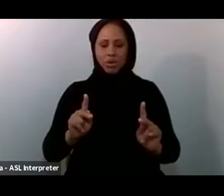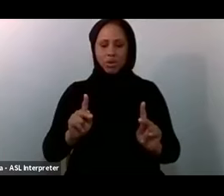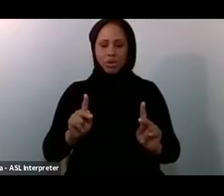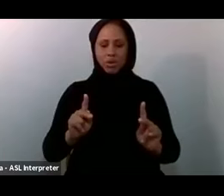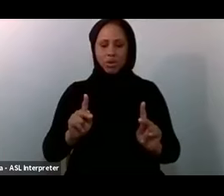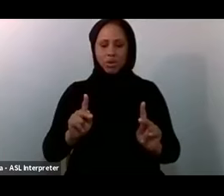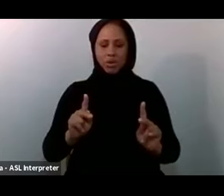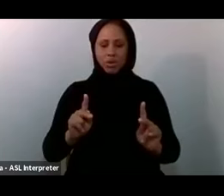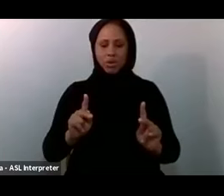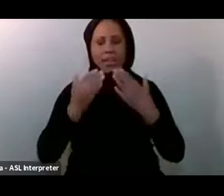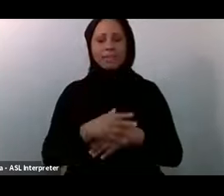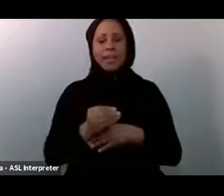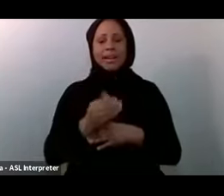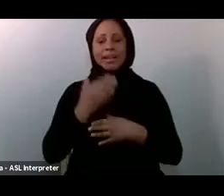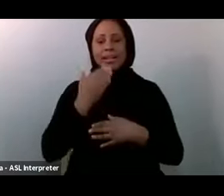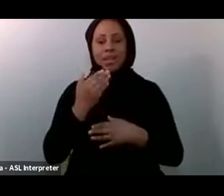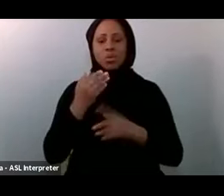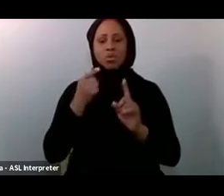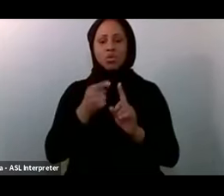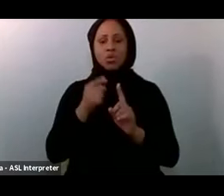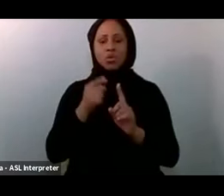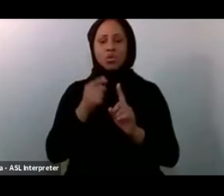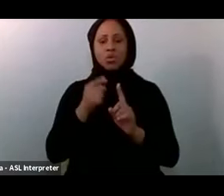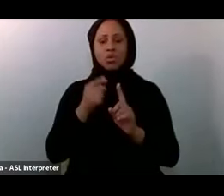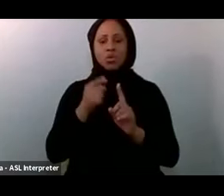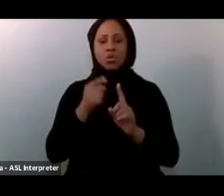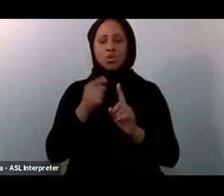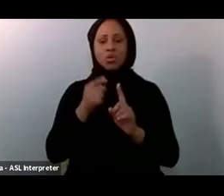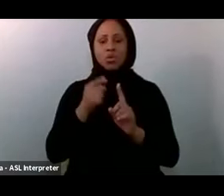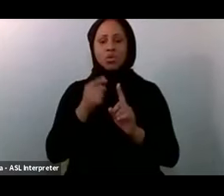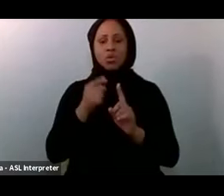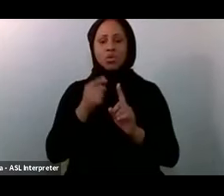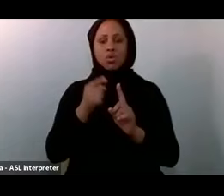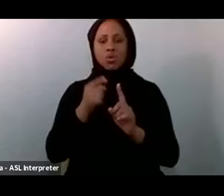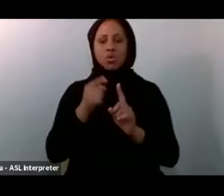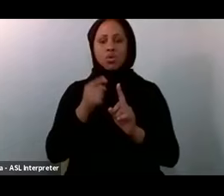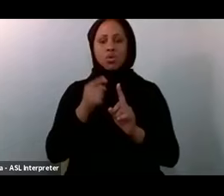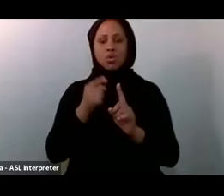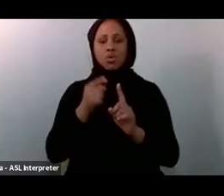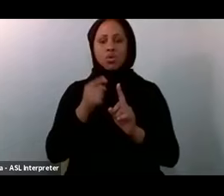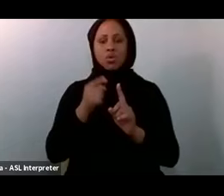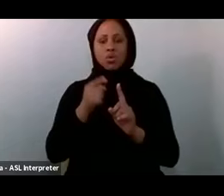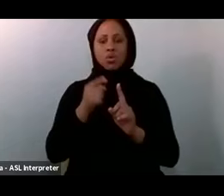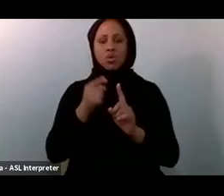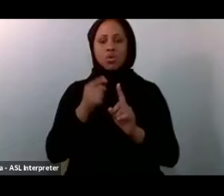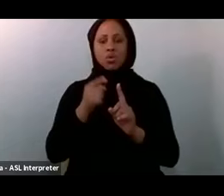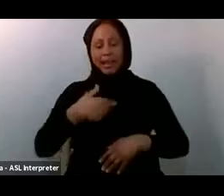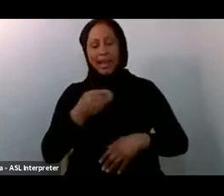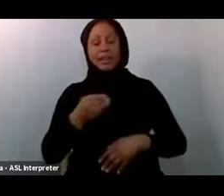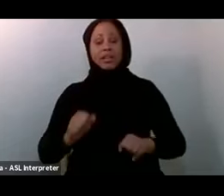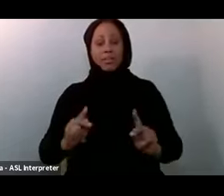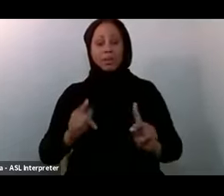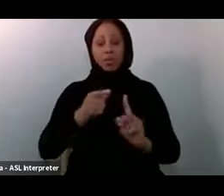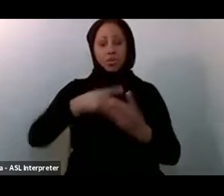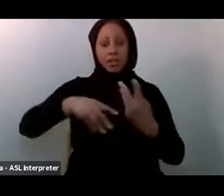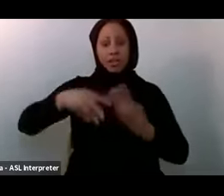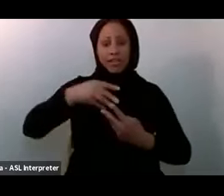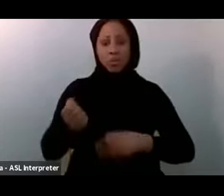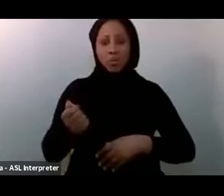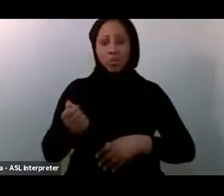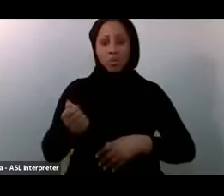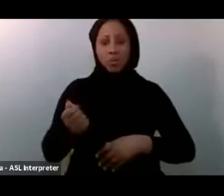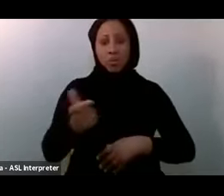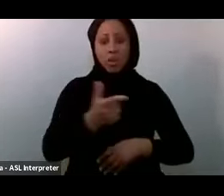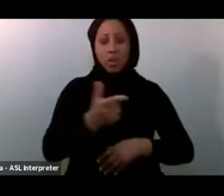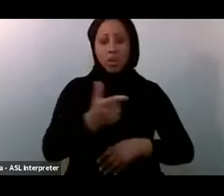For inviting Me On And for The Opportunity To Interact With You All I Ask That Allah Subhanahu Wata'ala Makes This A Beneficial Gathering